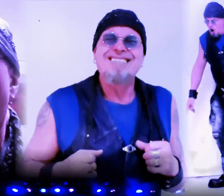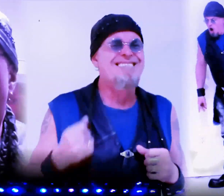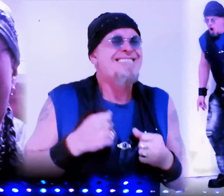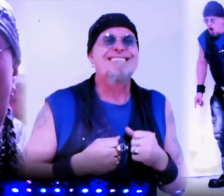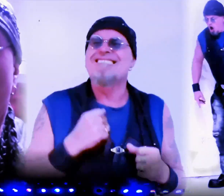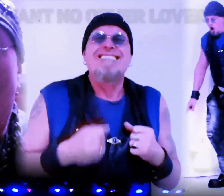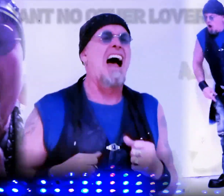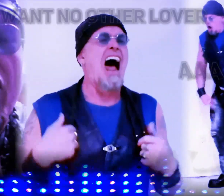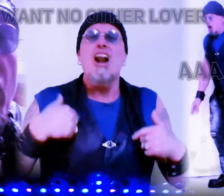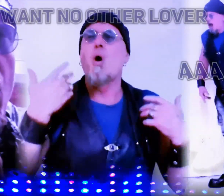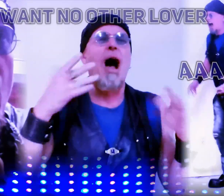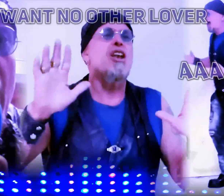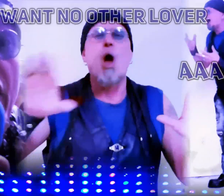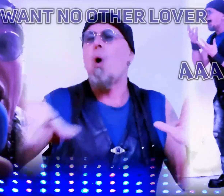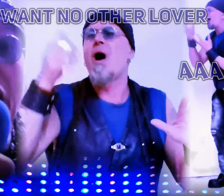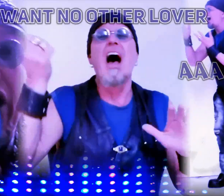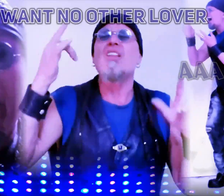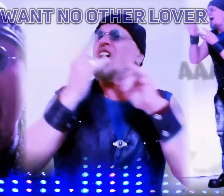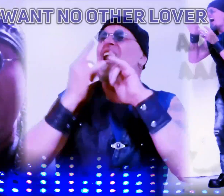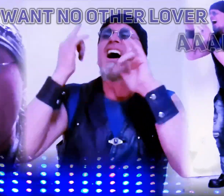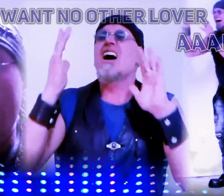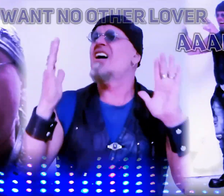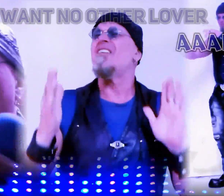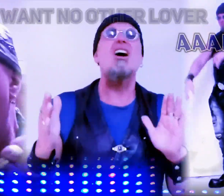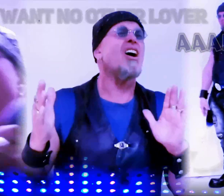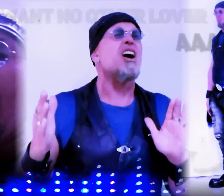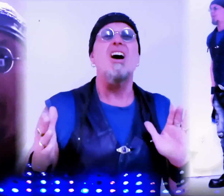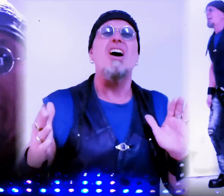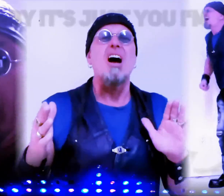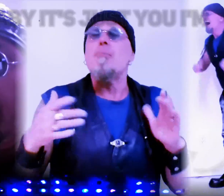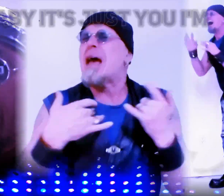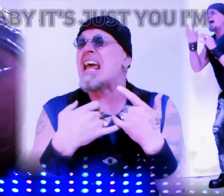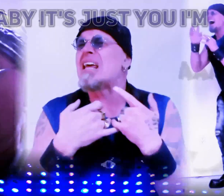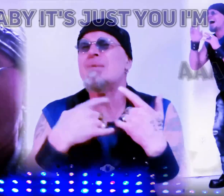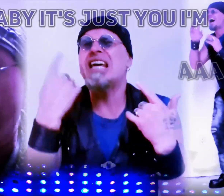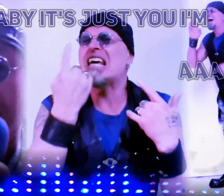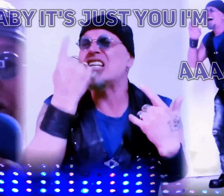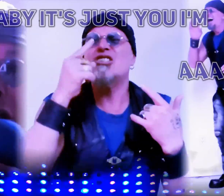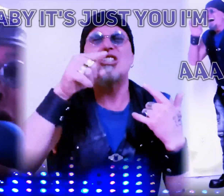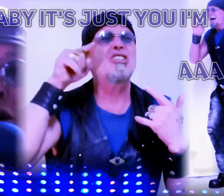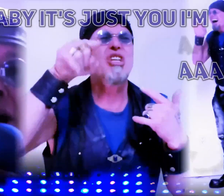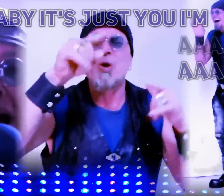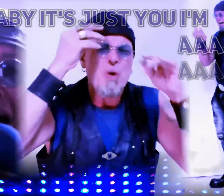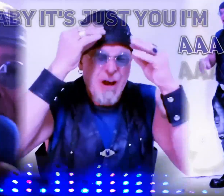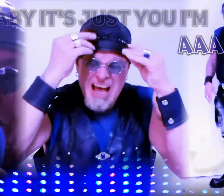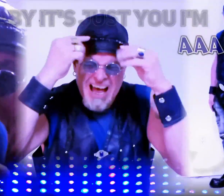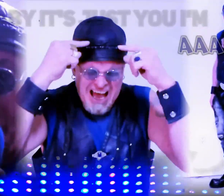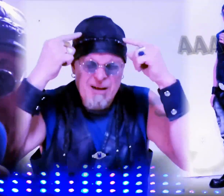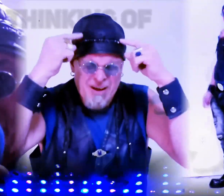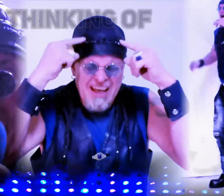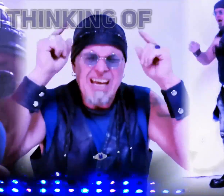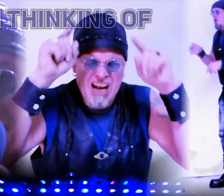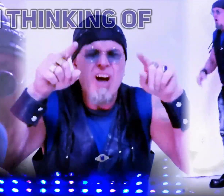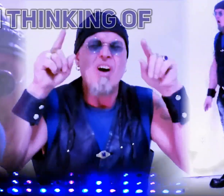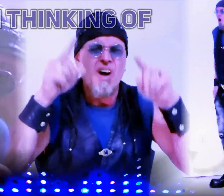I don't want no other lover. Oh, baby, it's too deep. I'm loving it all. No,